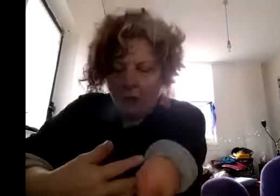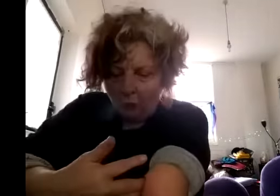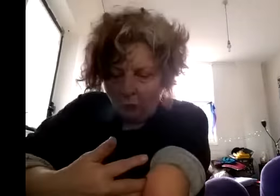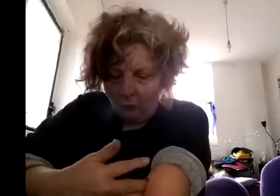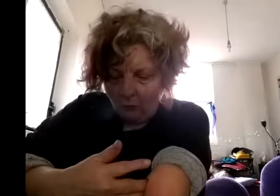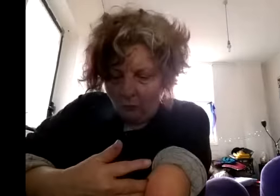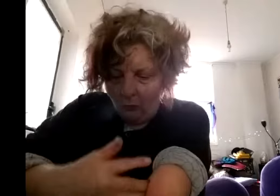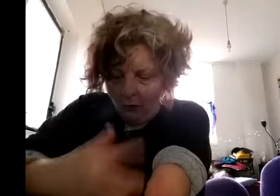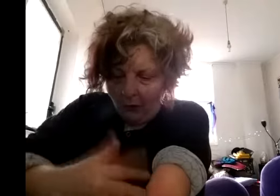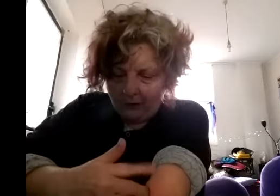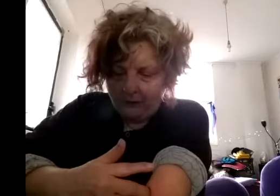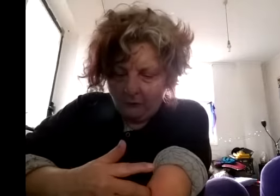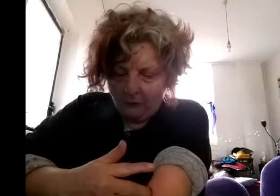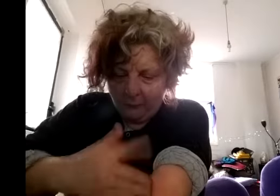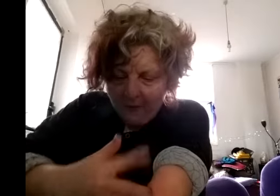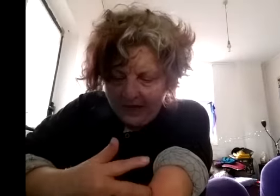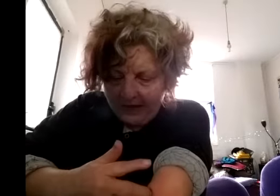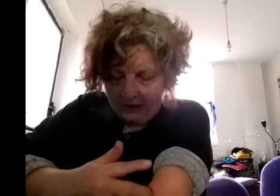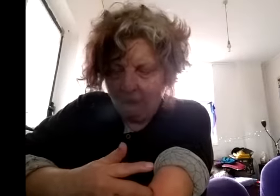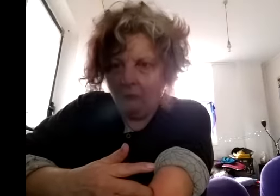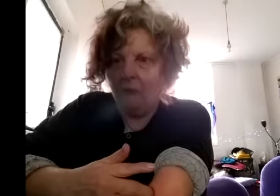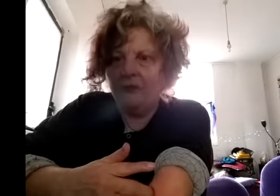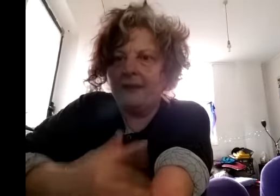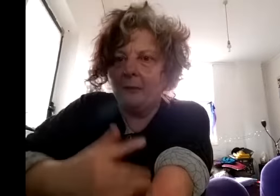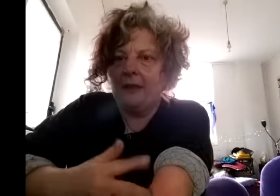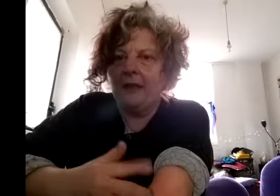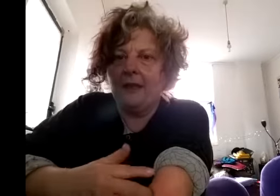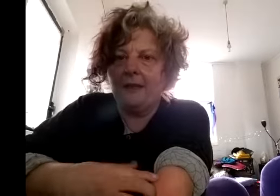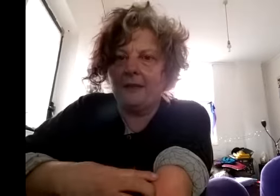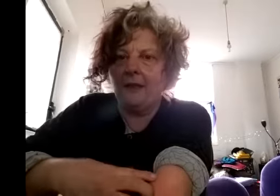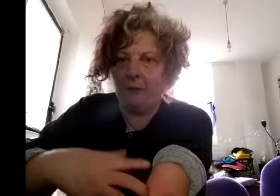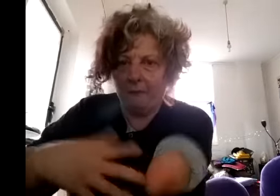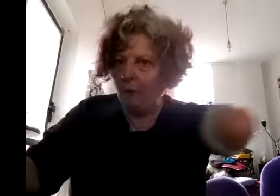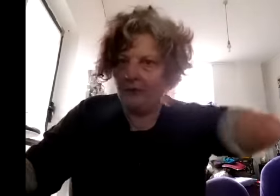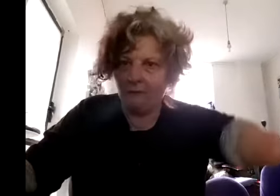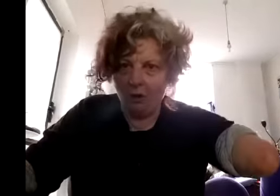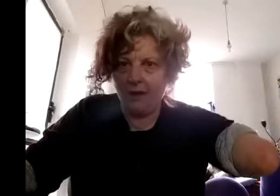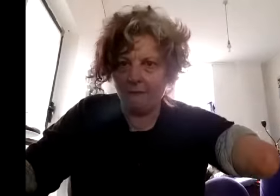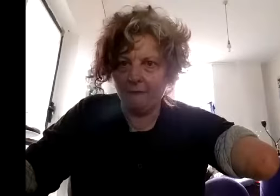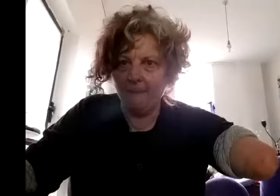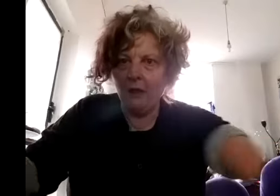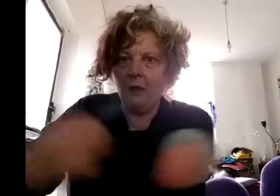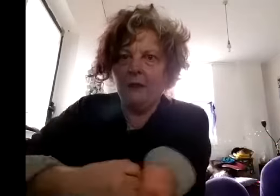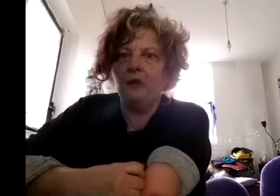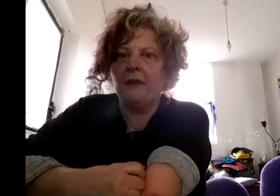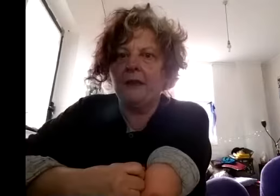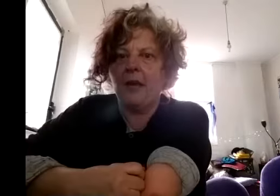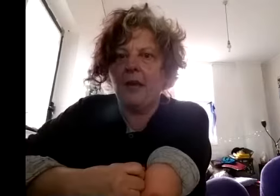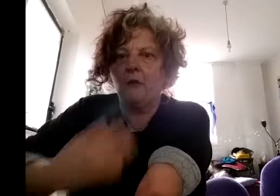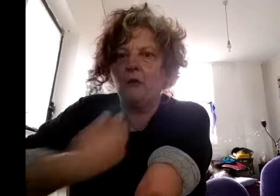for me disability is a performative life i mean if you think about uh